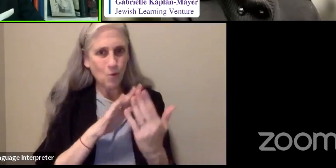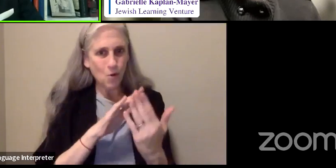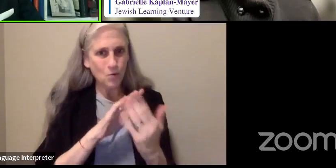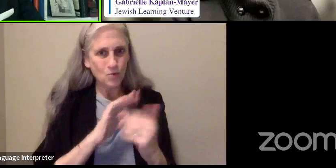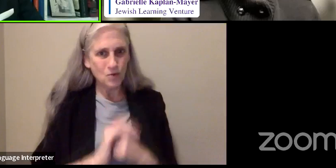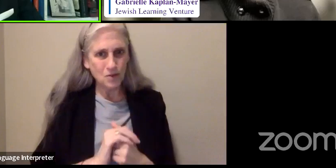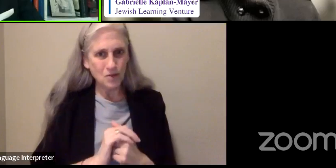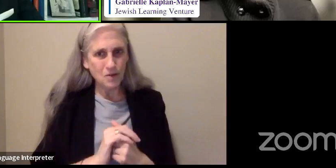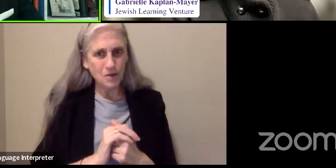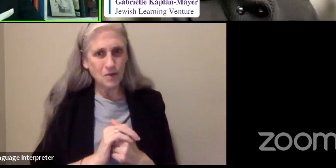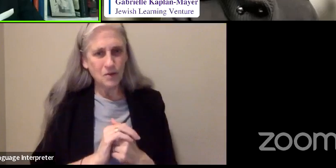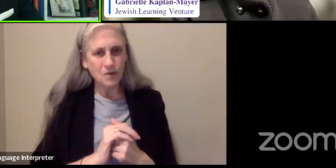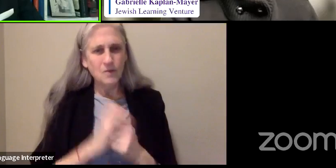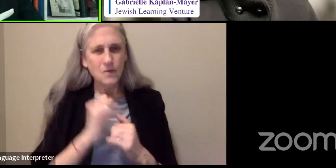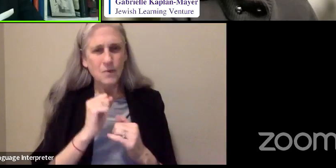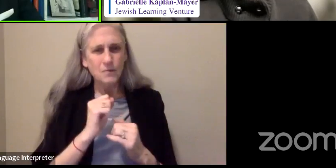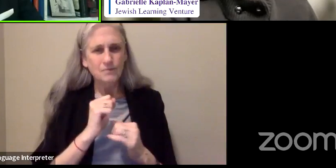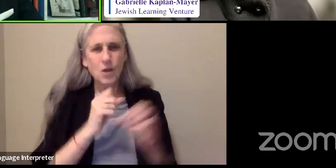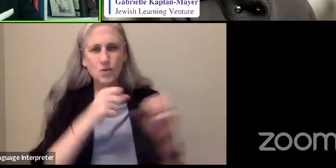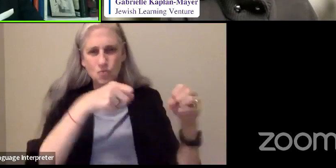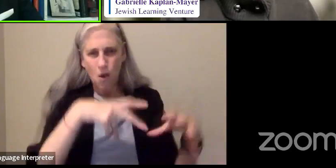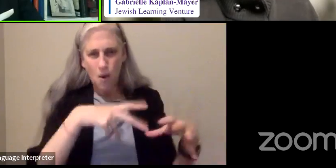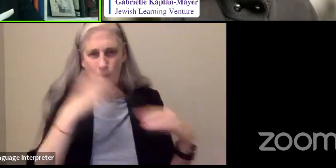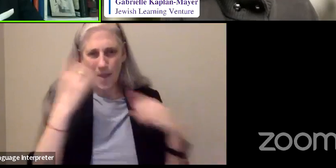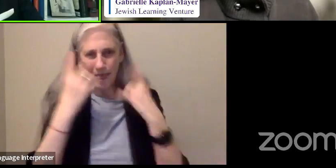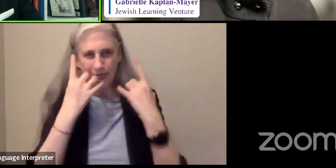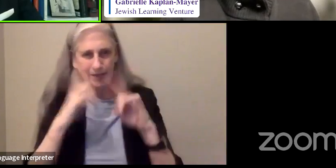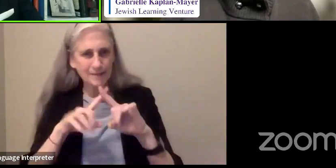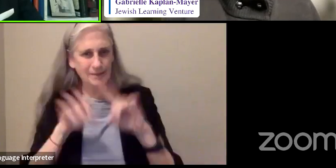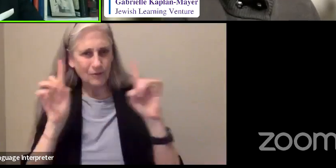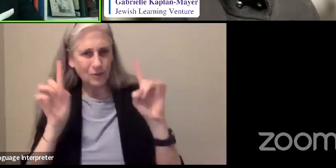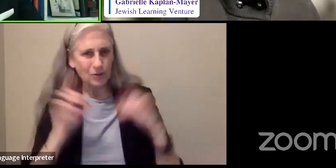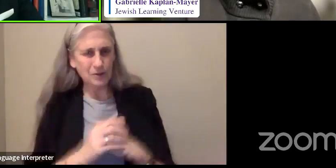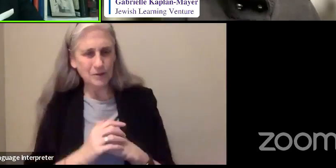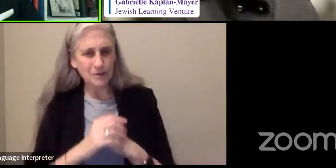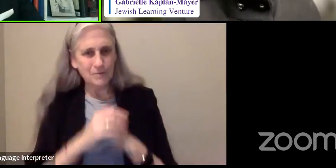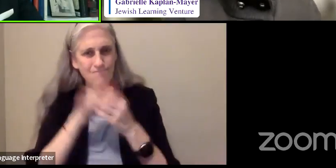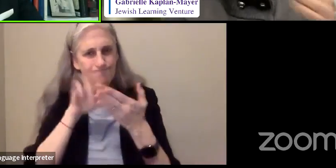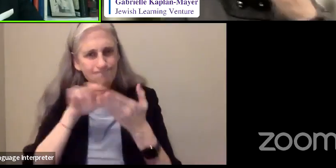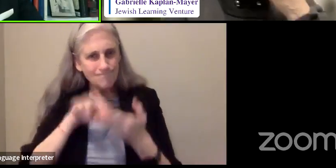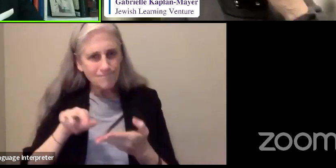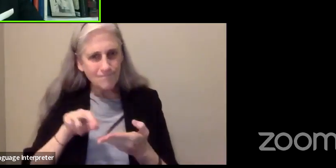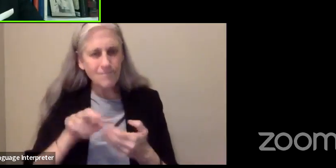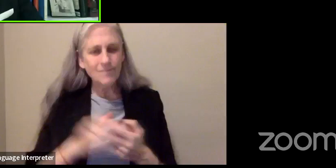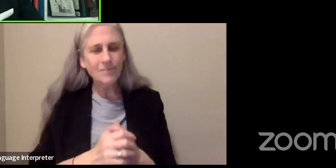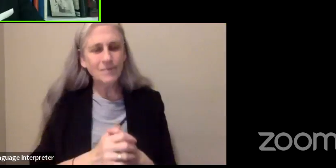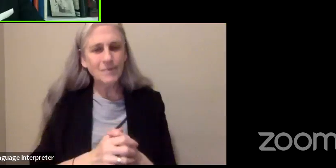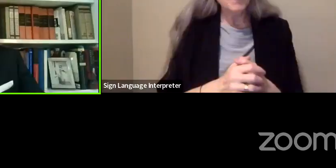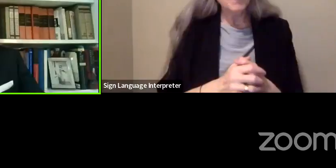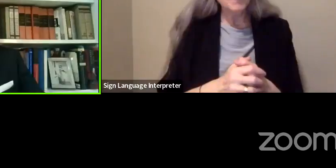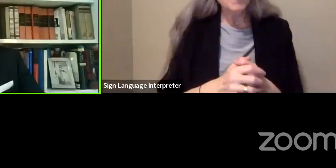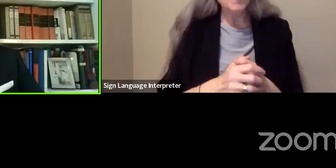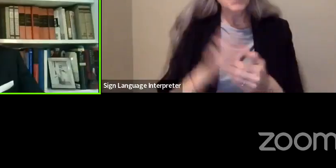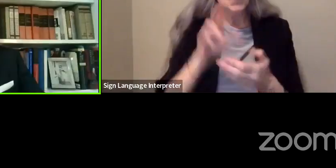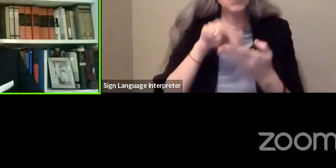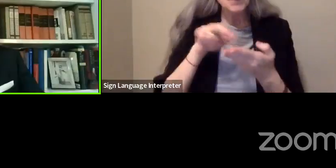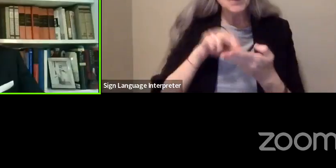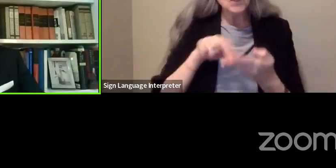And so I started doing research that was